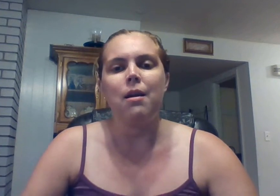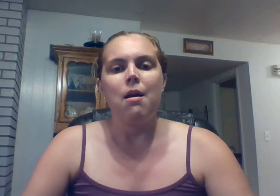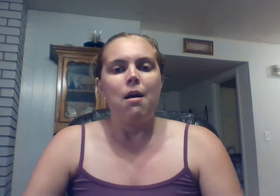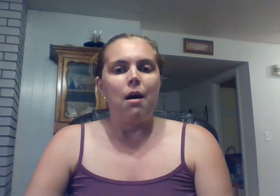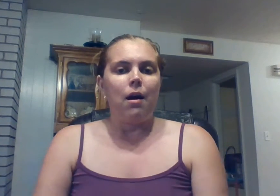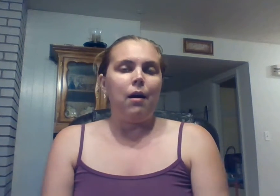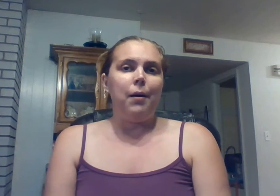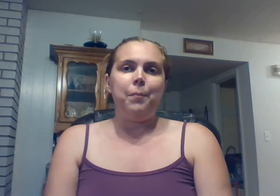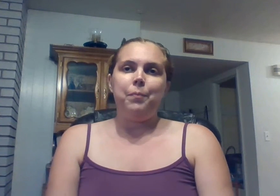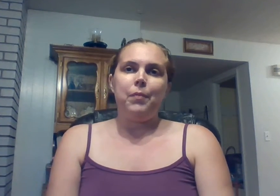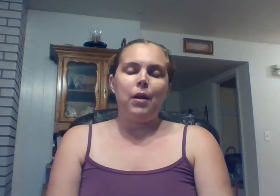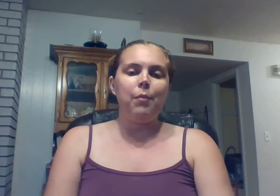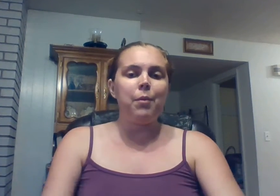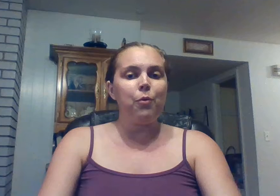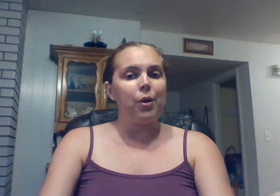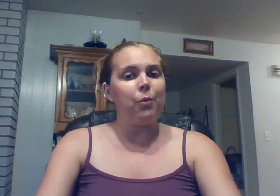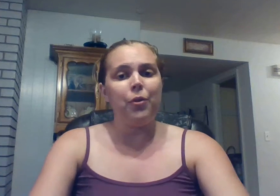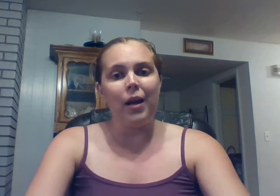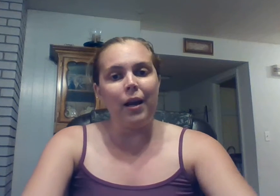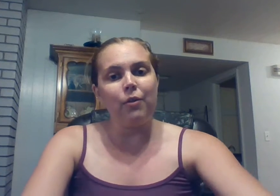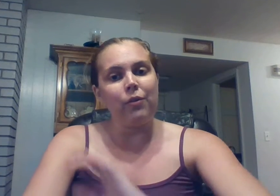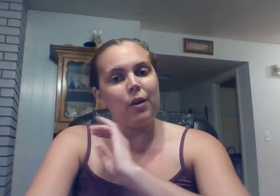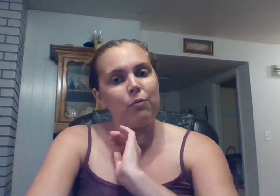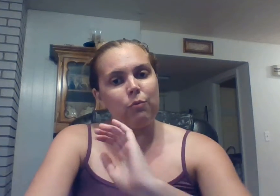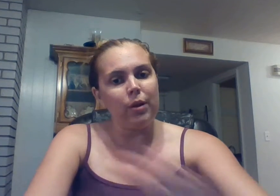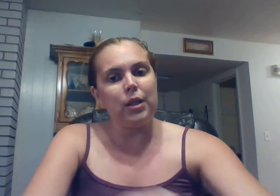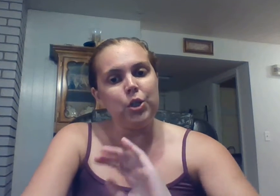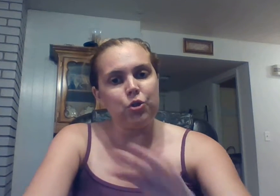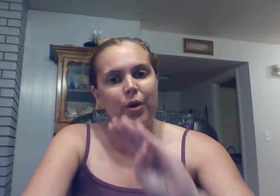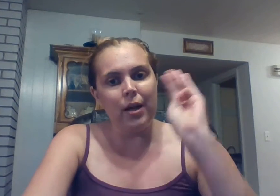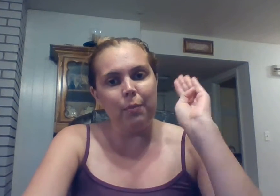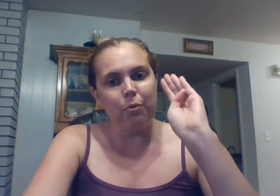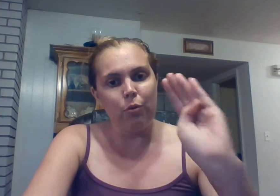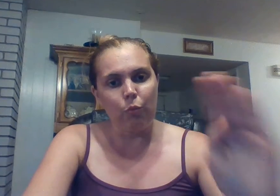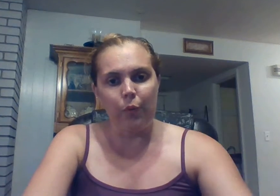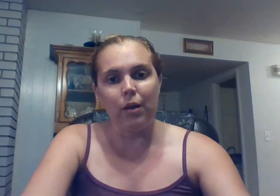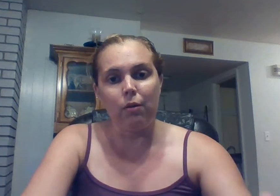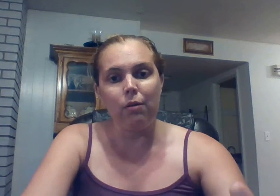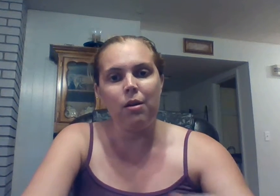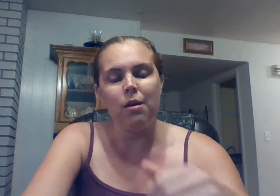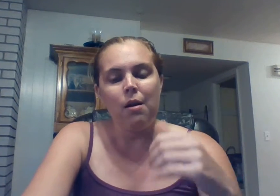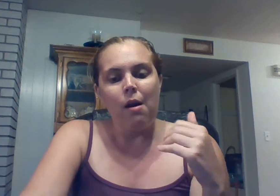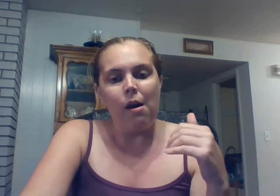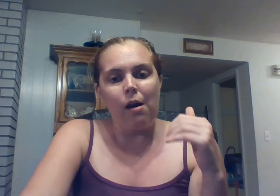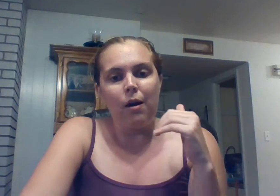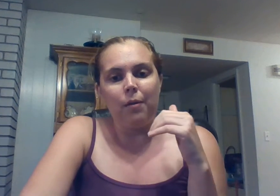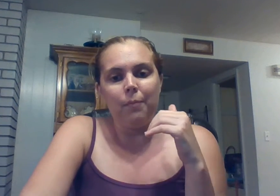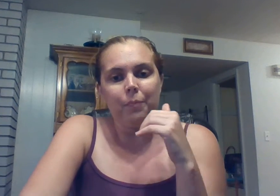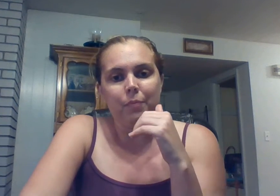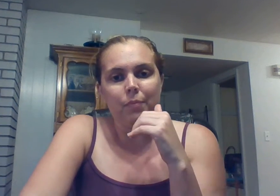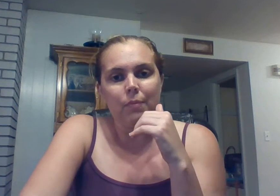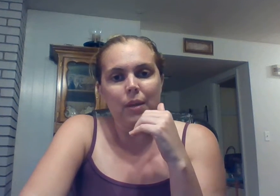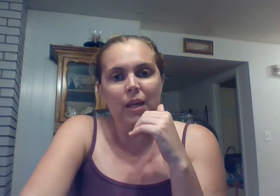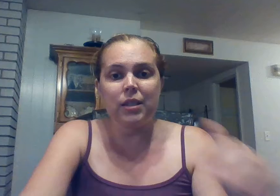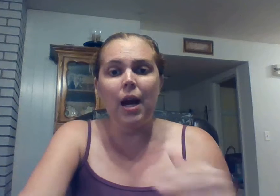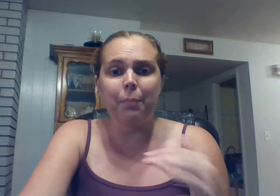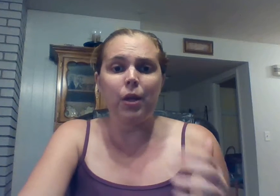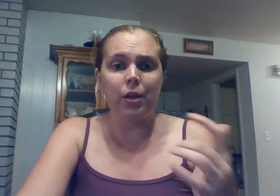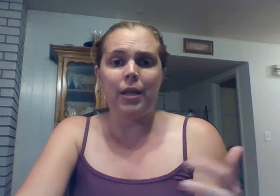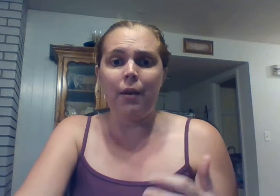um i'm gonna be real with you guys like really straight up real um it's not been a good